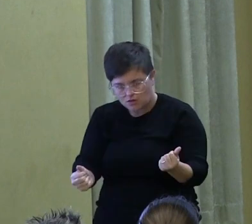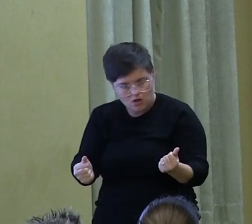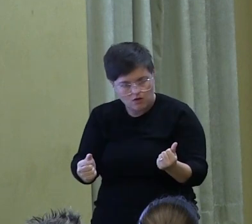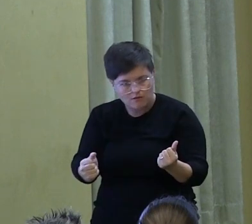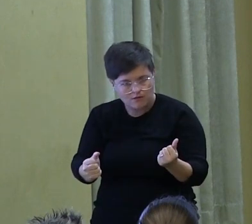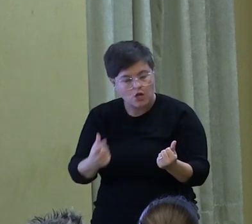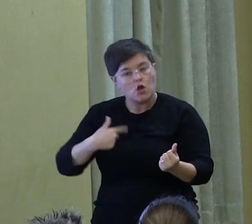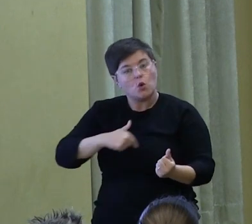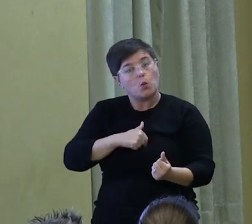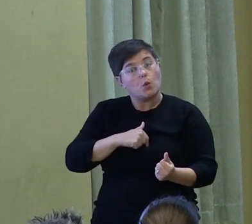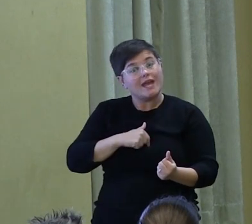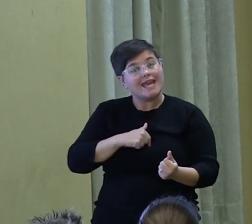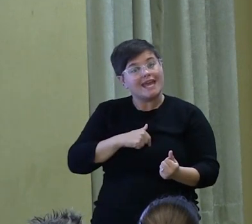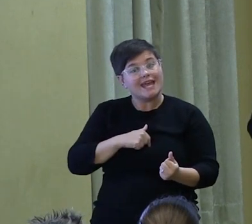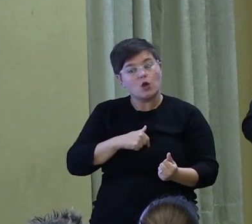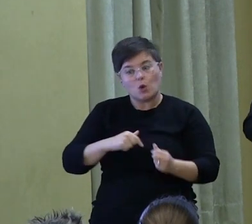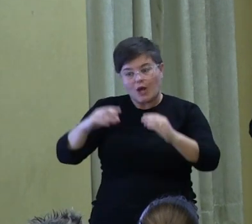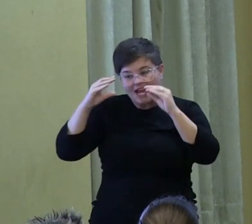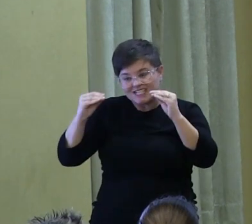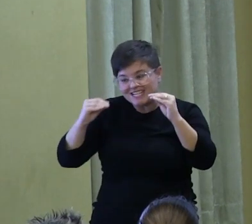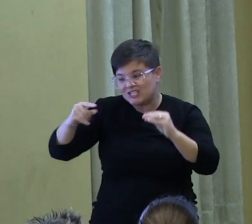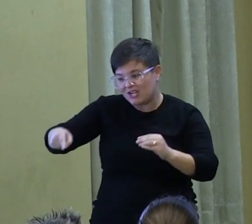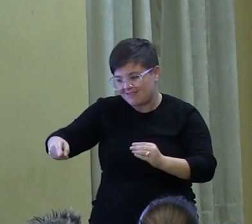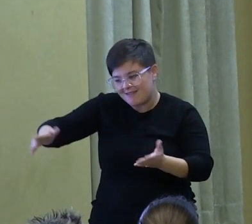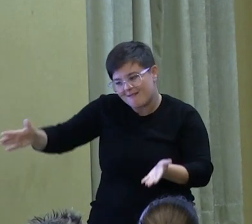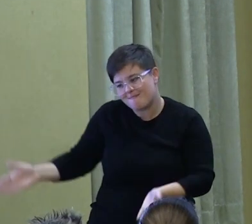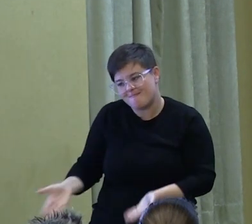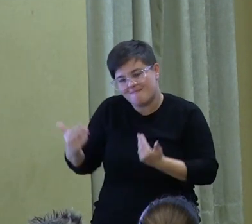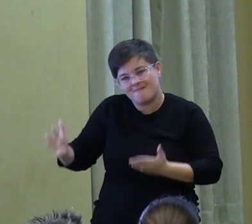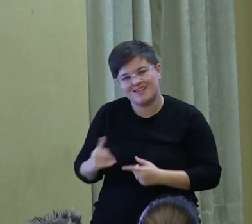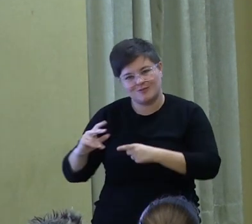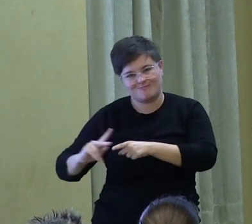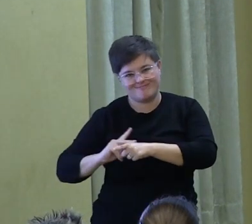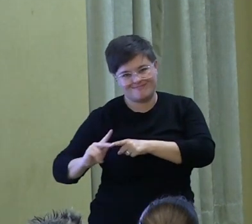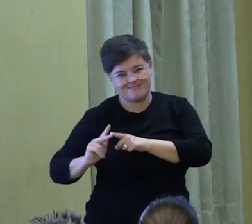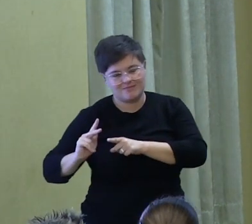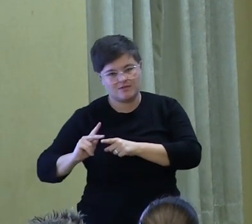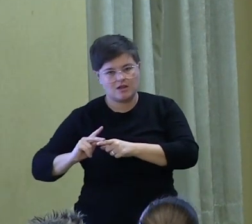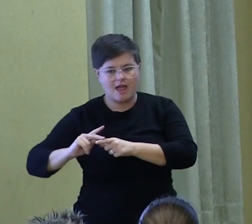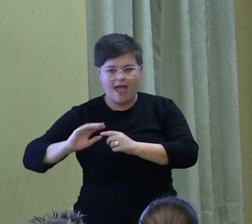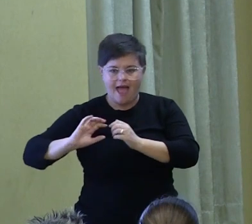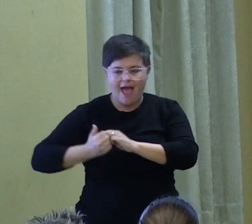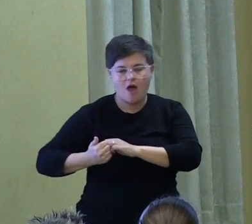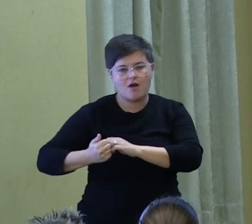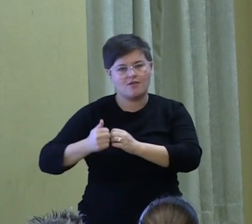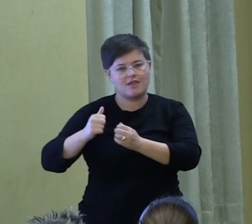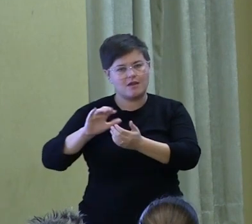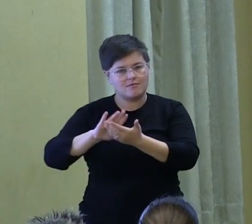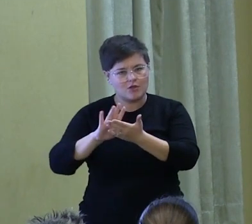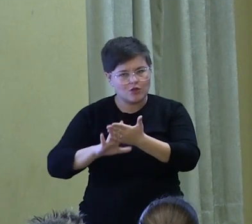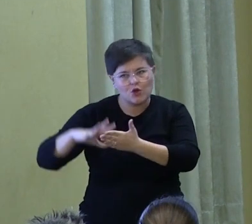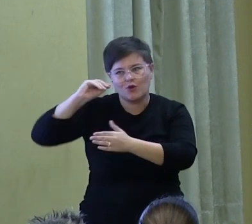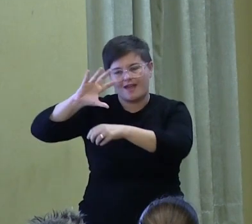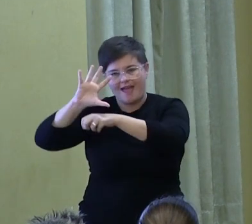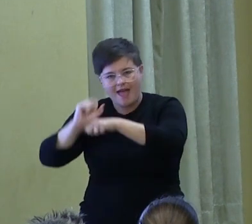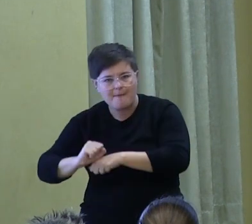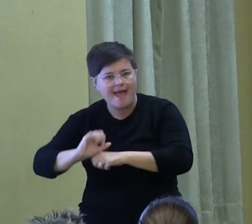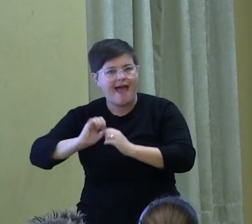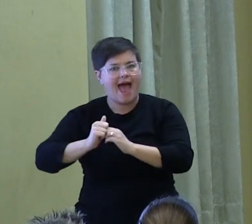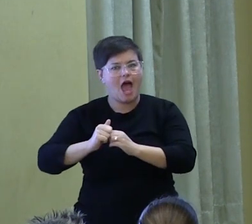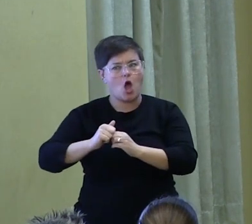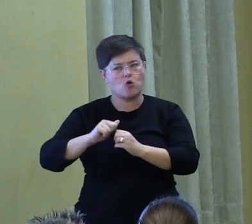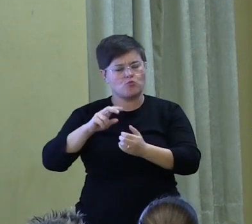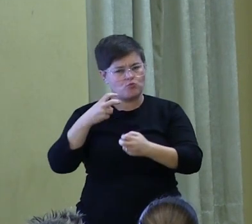We are apprenticing them into practices, into habits around how to define problems, how to come up with